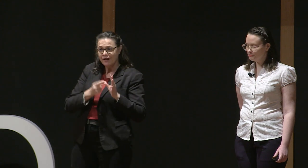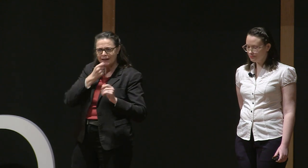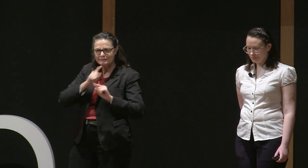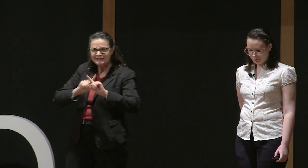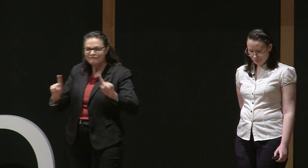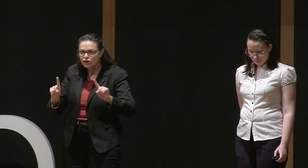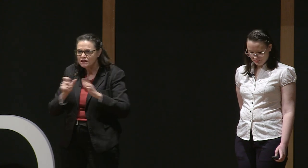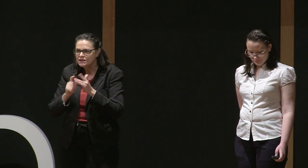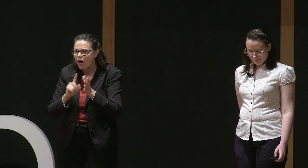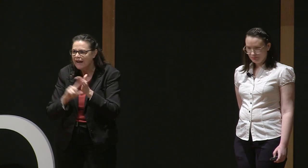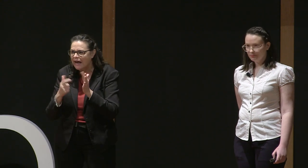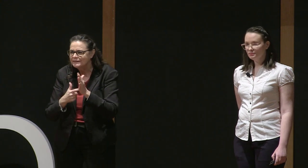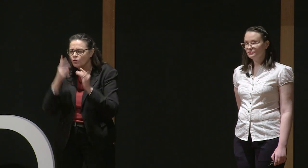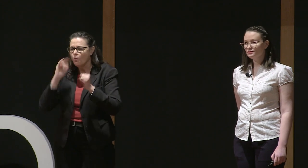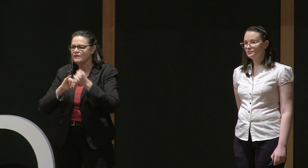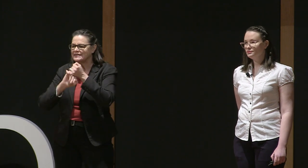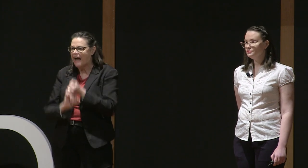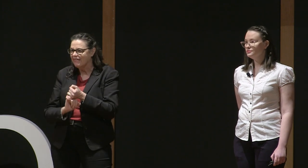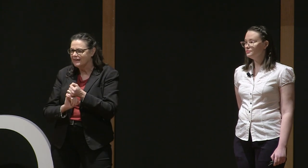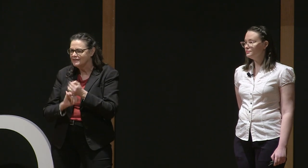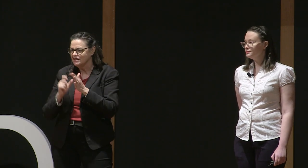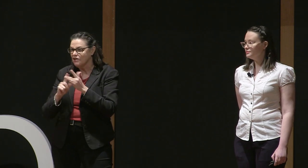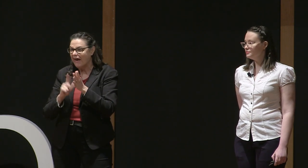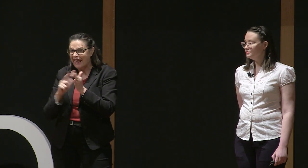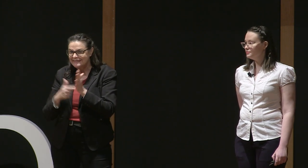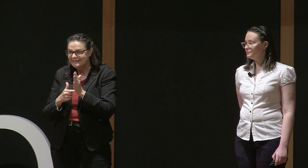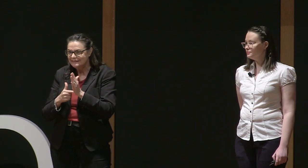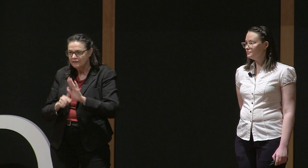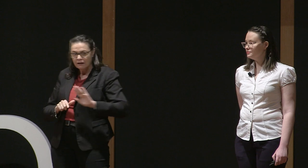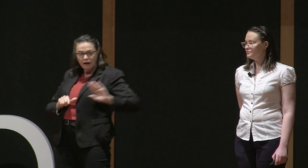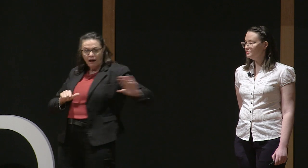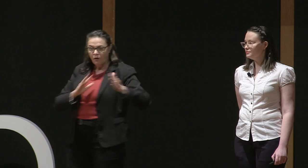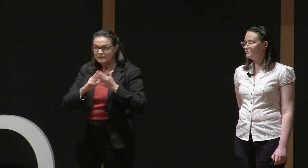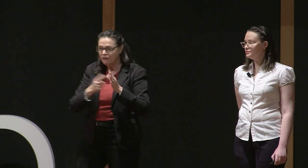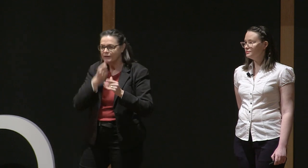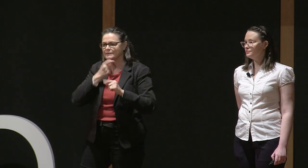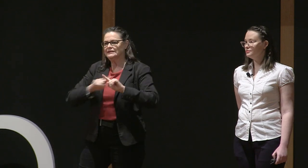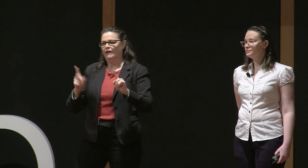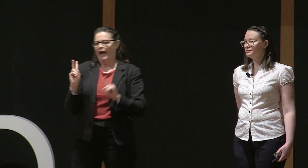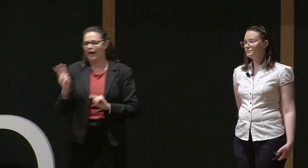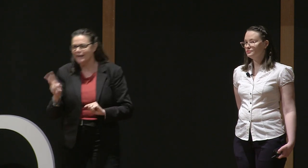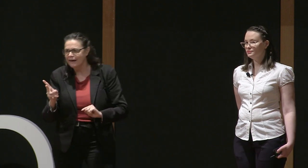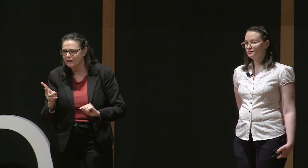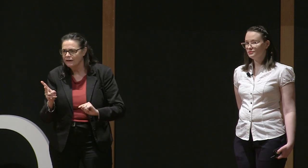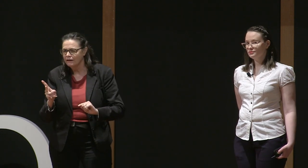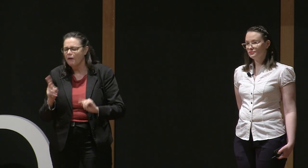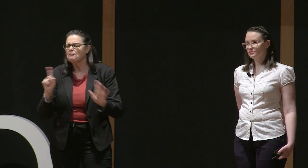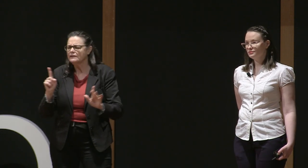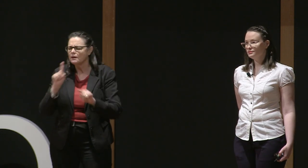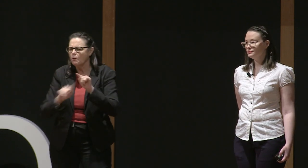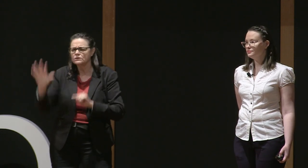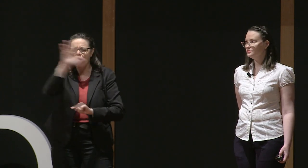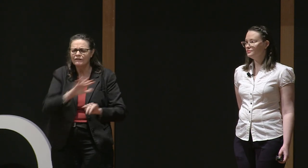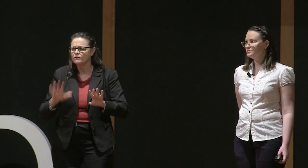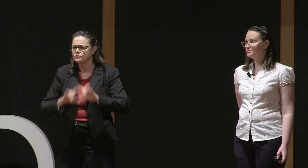Southern Australia, Melbourne, South Australia and so forth, actually is a Southern dialect. And then when you come to Western